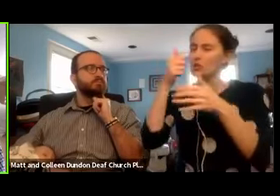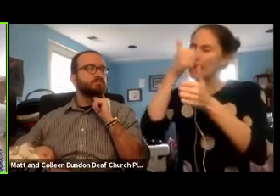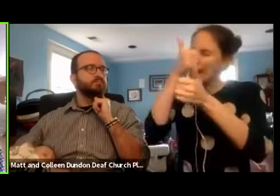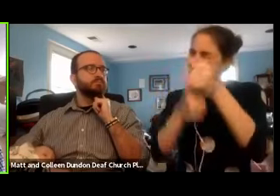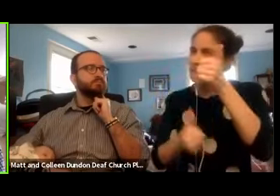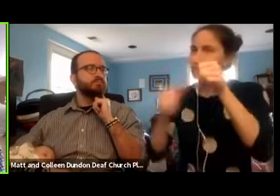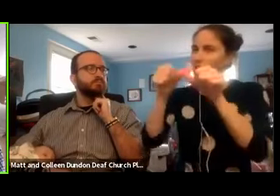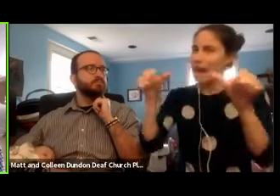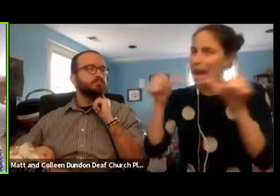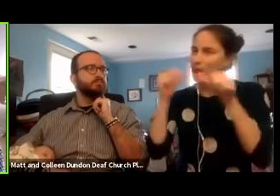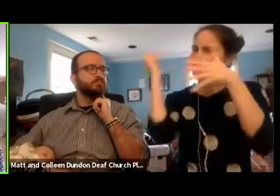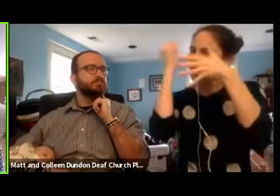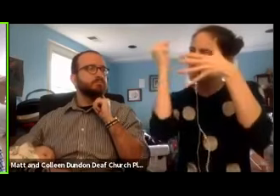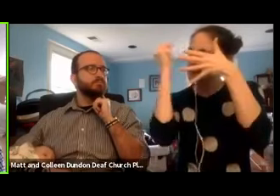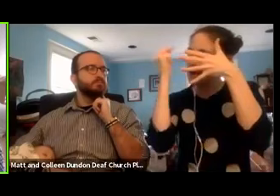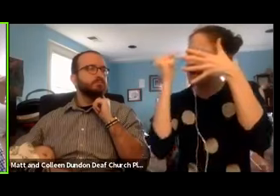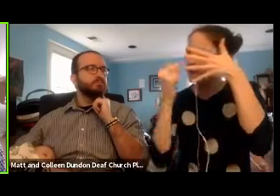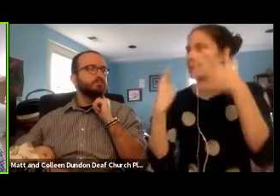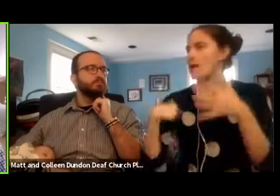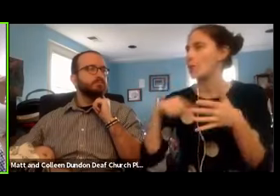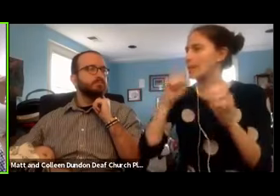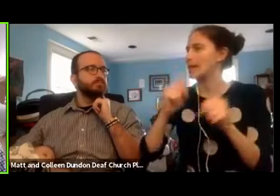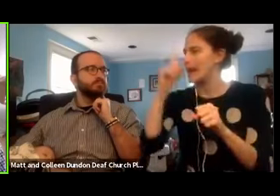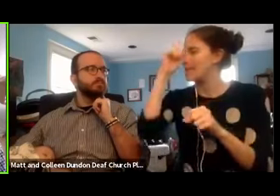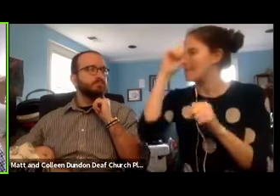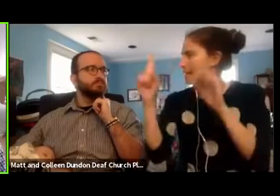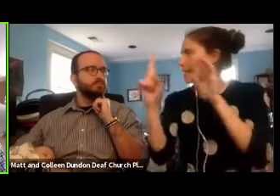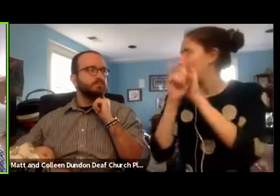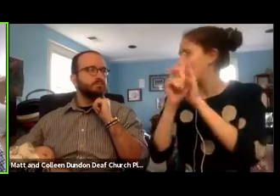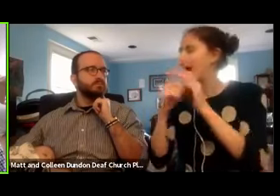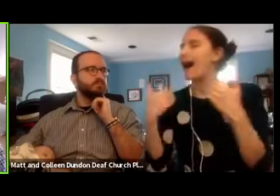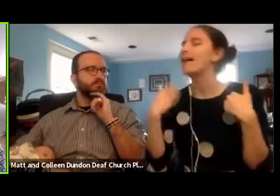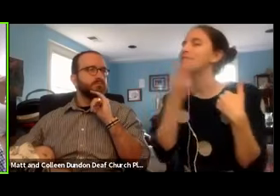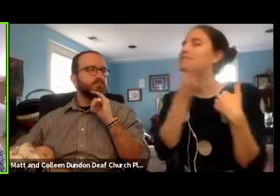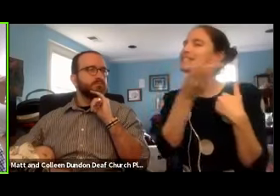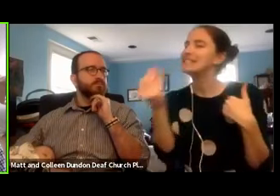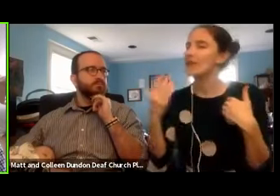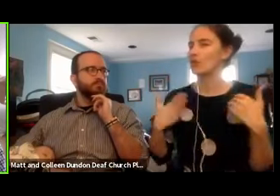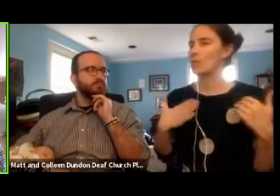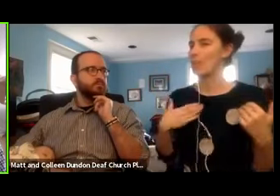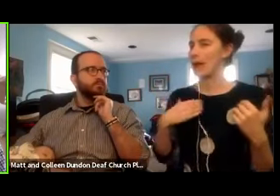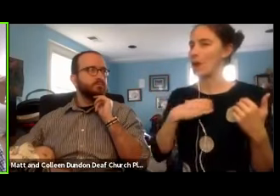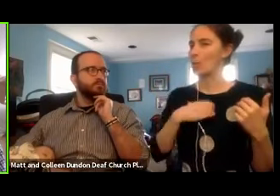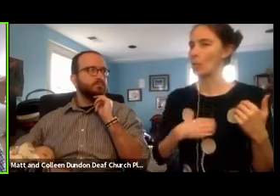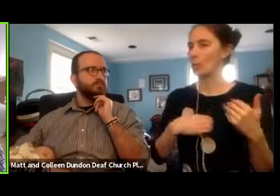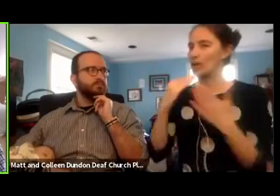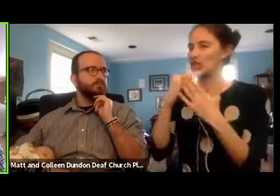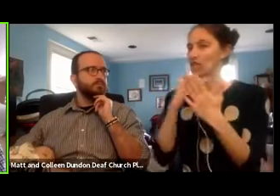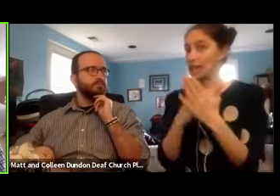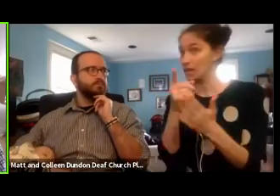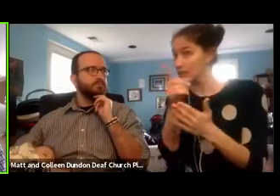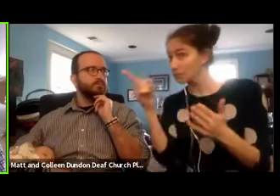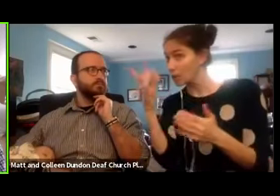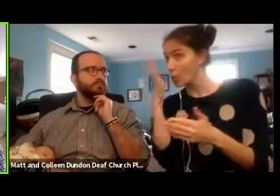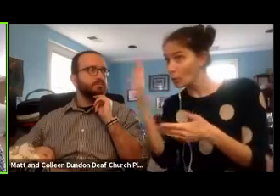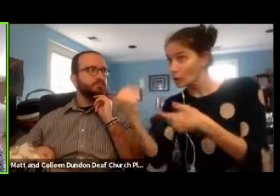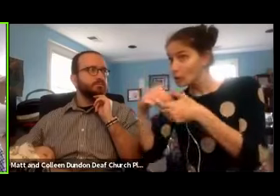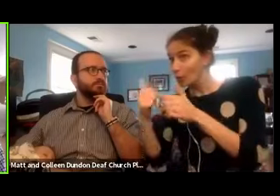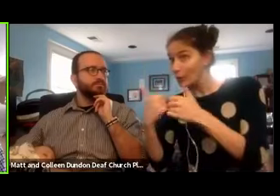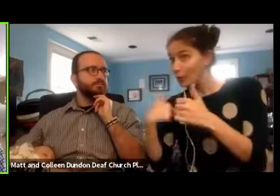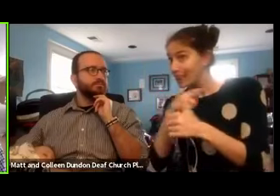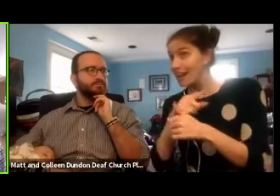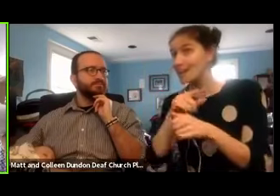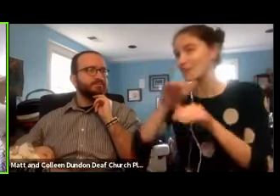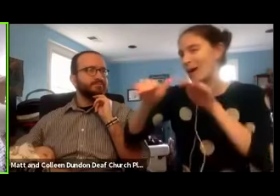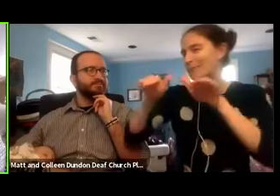not leave any out. I'm hoping I have several on my wish list to get as well, and I'm reaching out to those during the period of time.